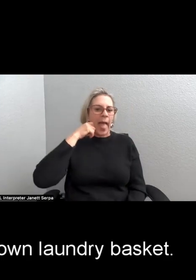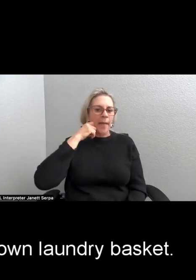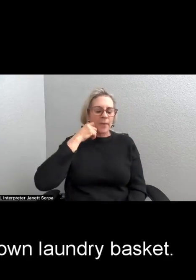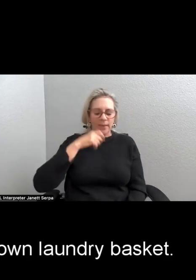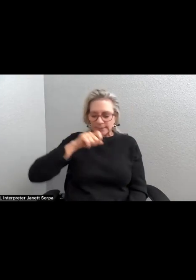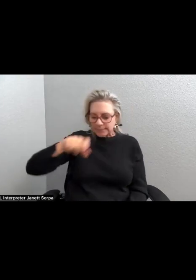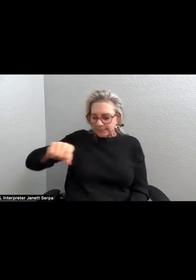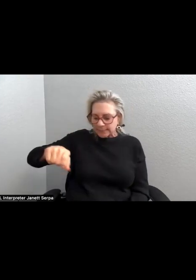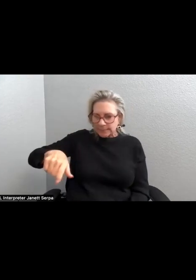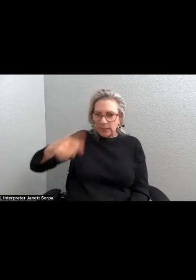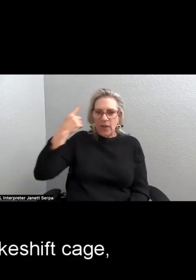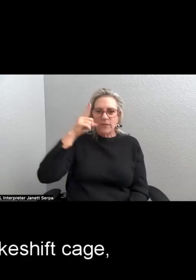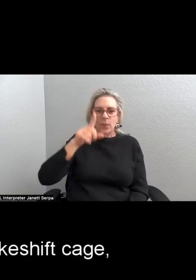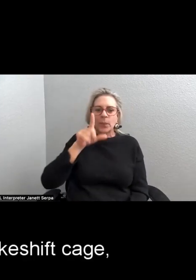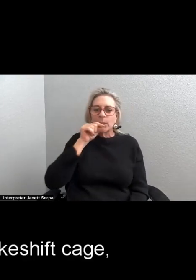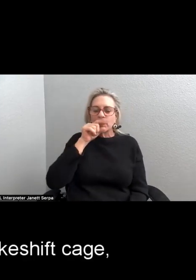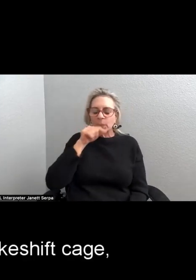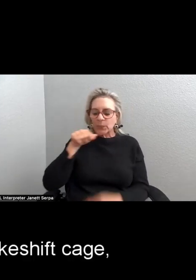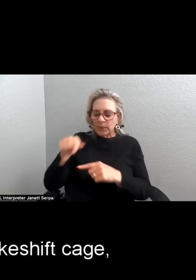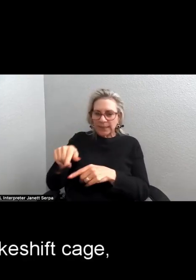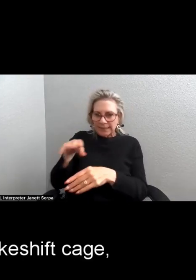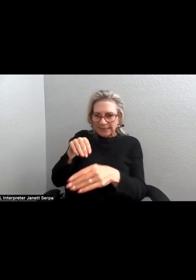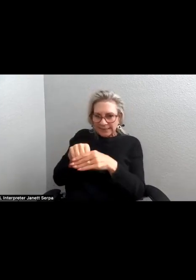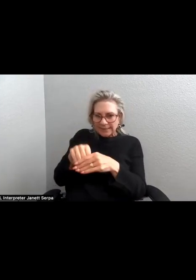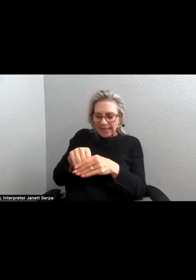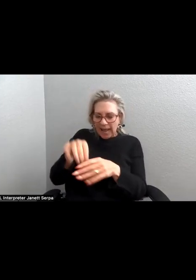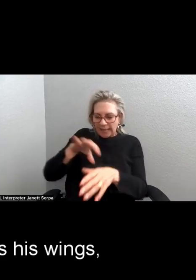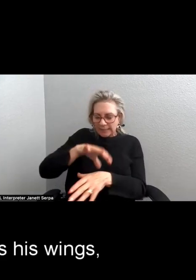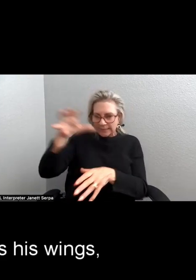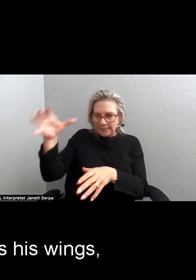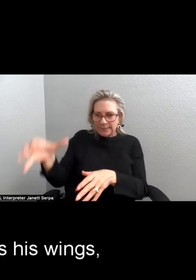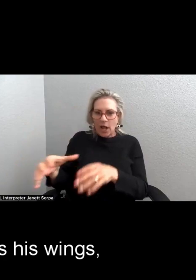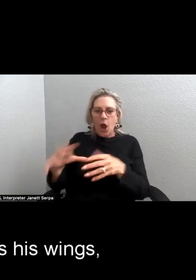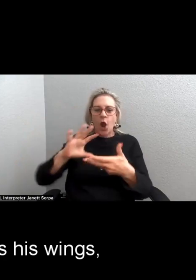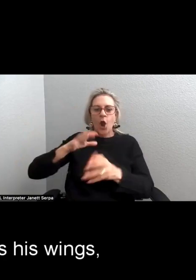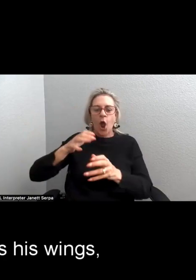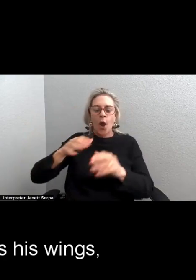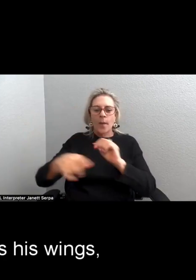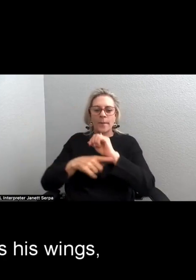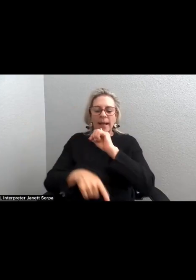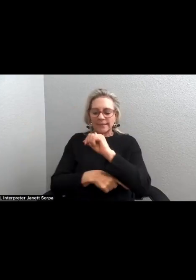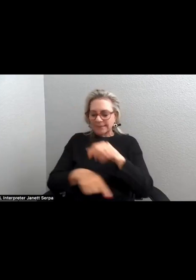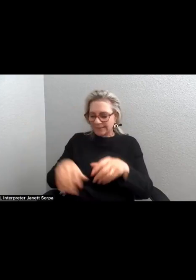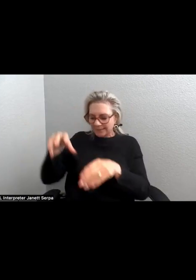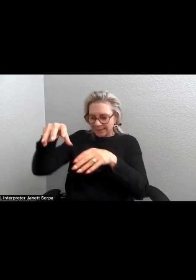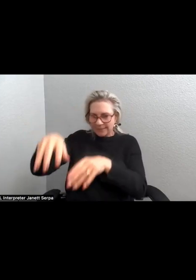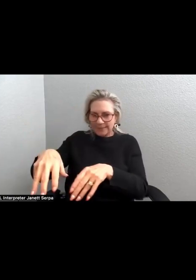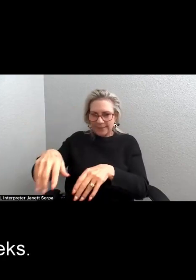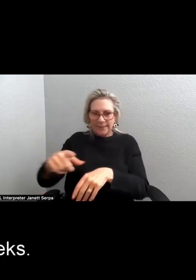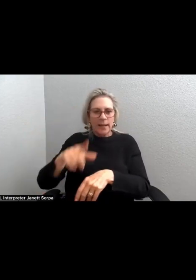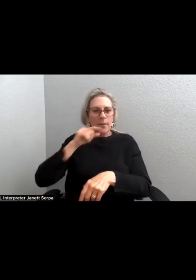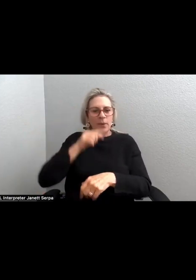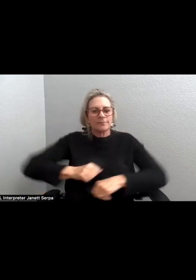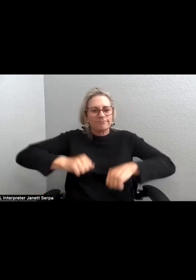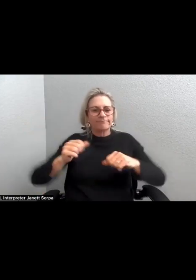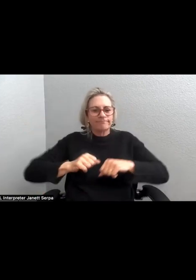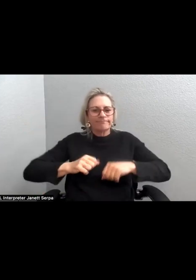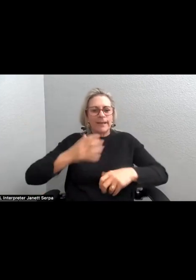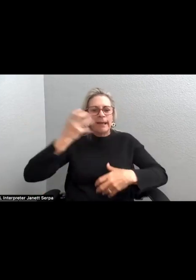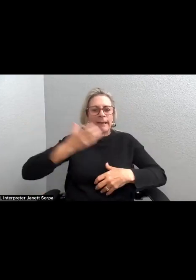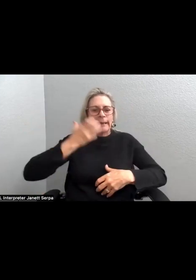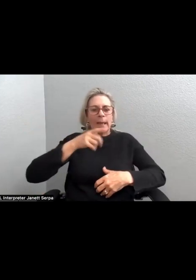laundry basket. Inside the makeshift cage, my bird beats his wings, screeks.